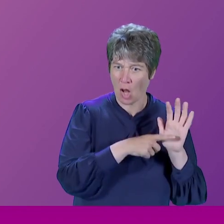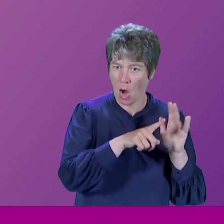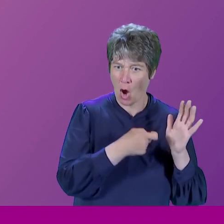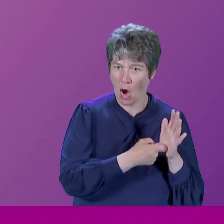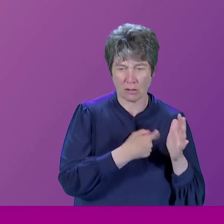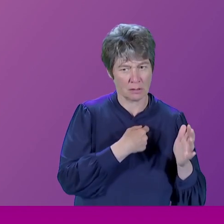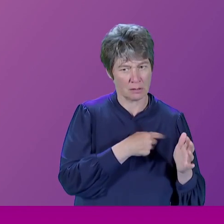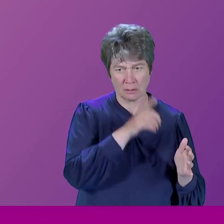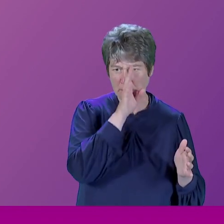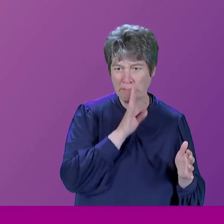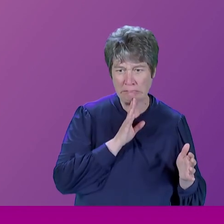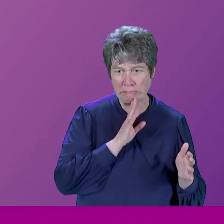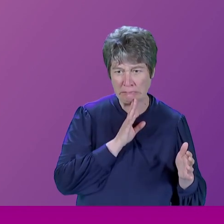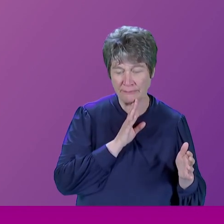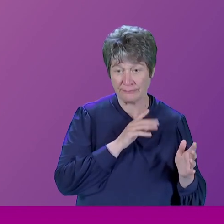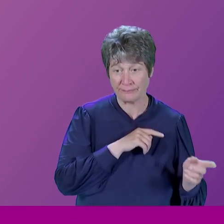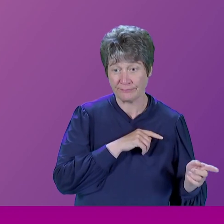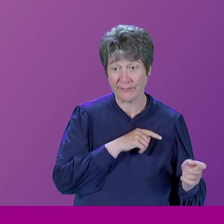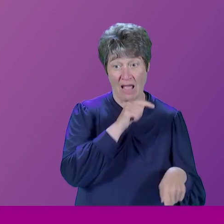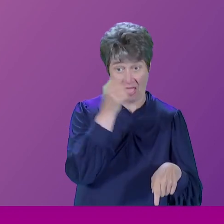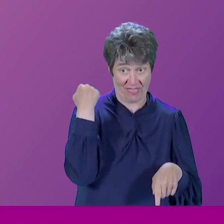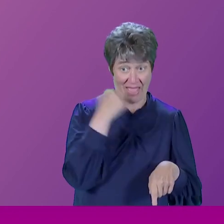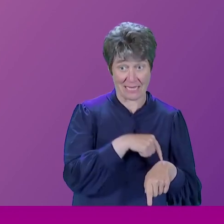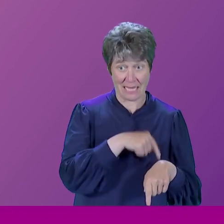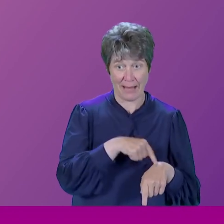election. Gordon Brown was chancellor of the Exchequer.